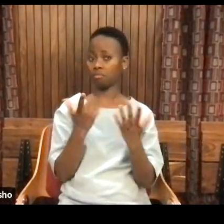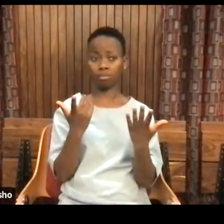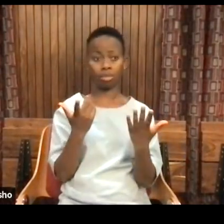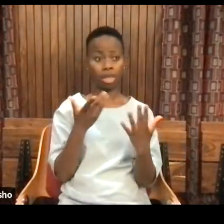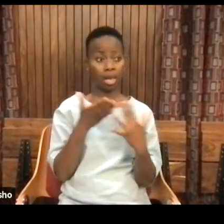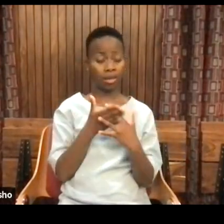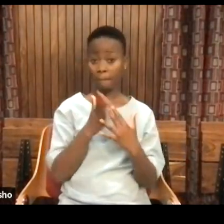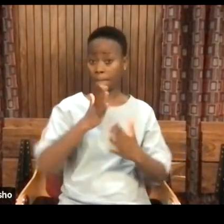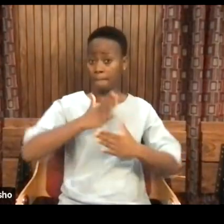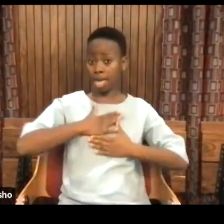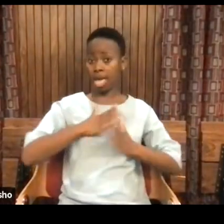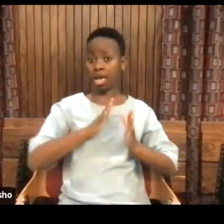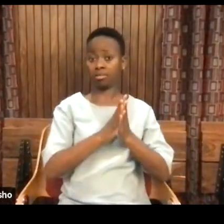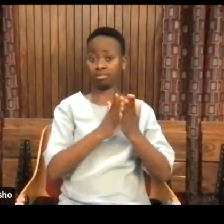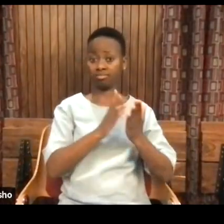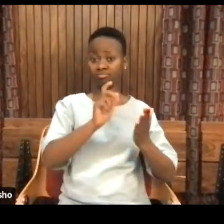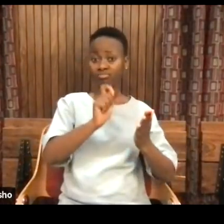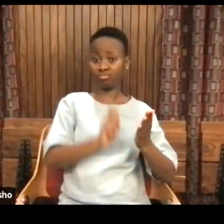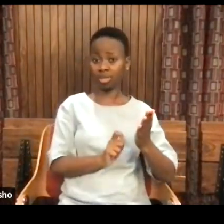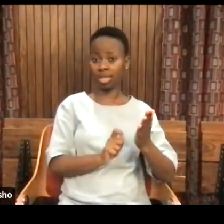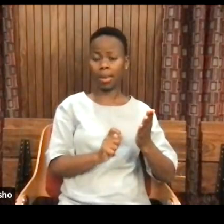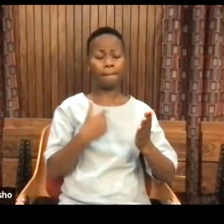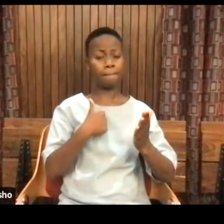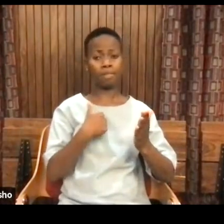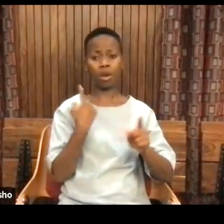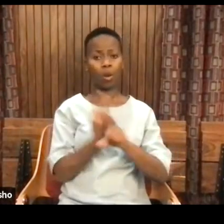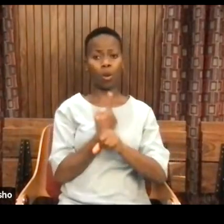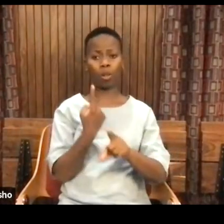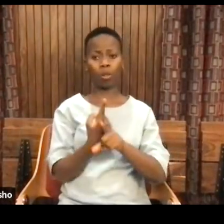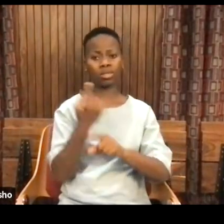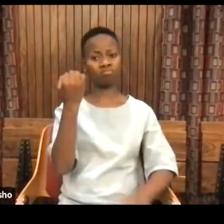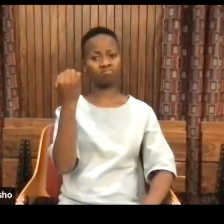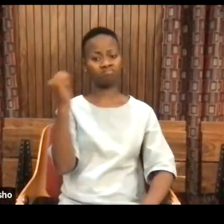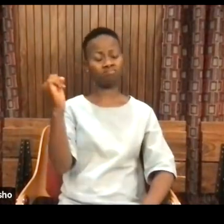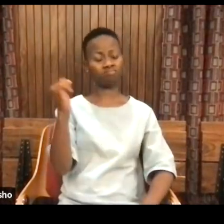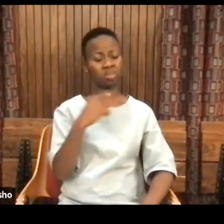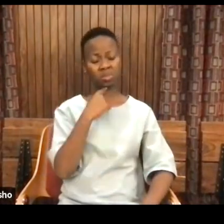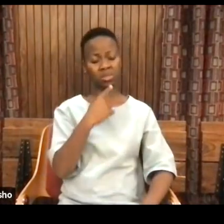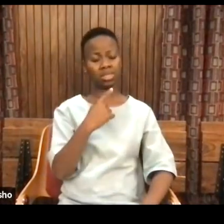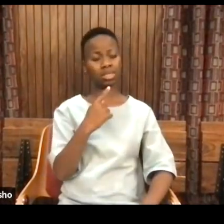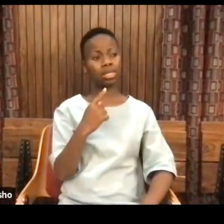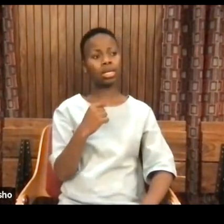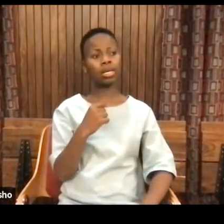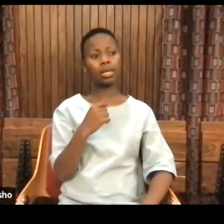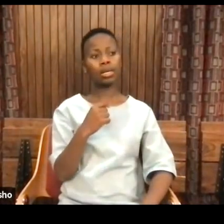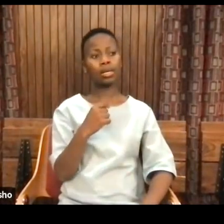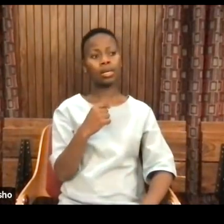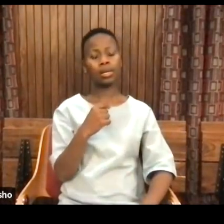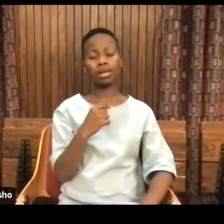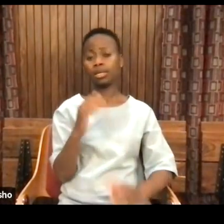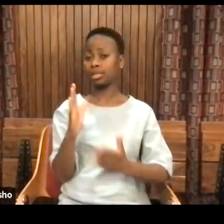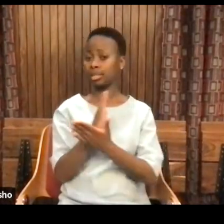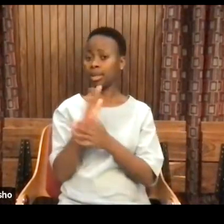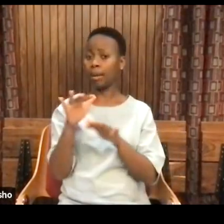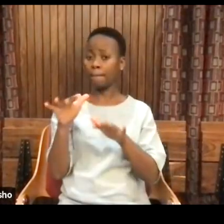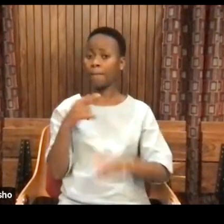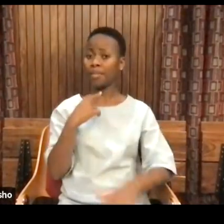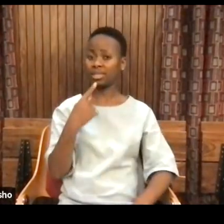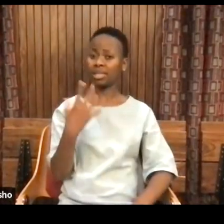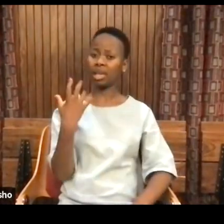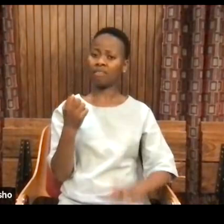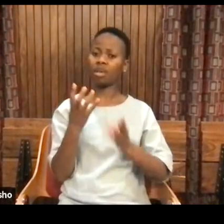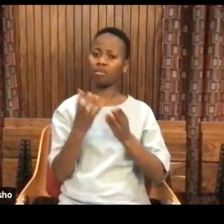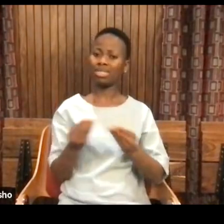lives. In my writings, for instance, I reject the idea that some people are very reductive. They talk about simply material conditions.